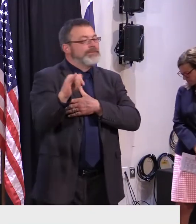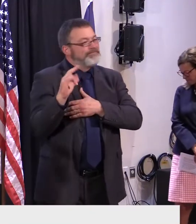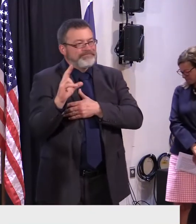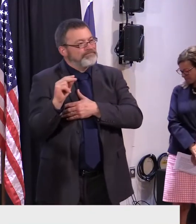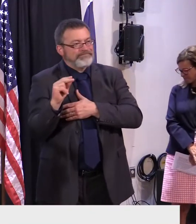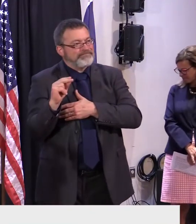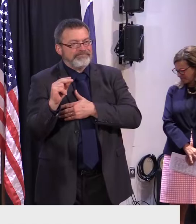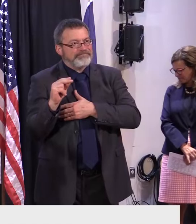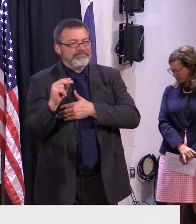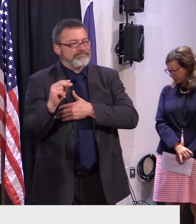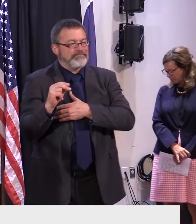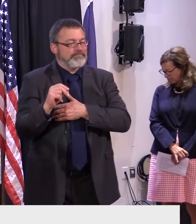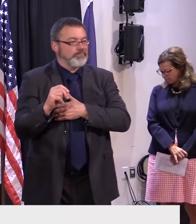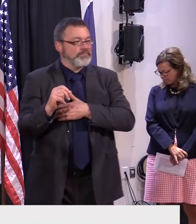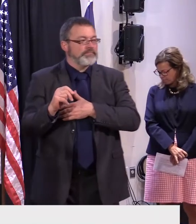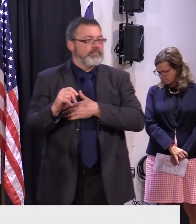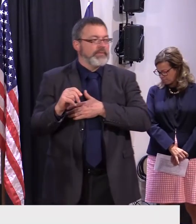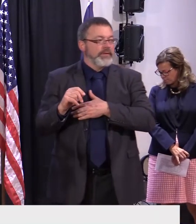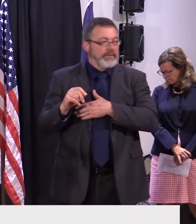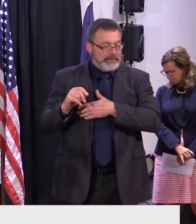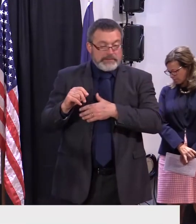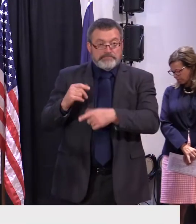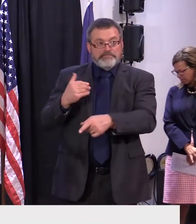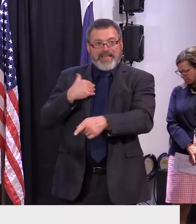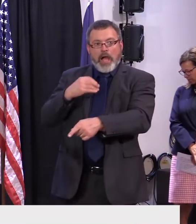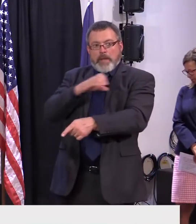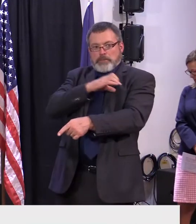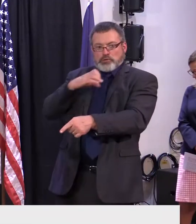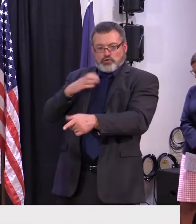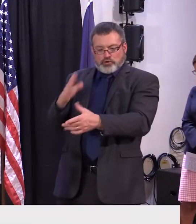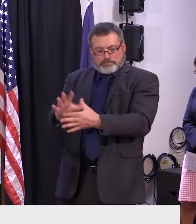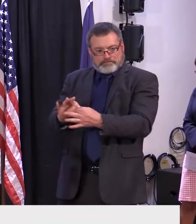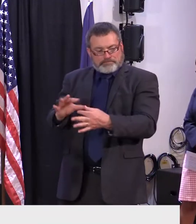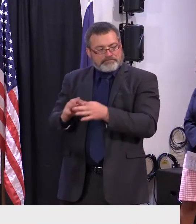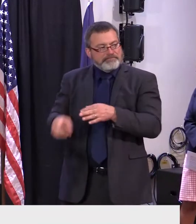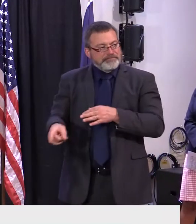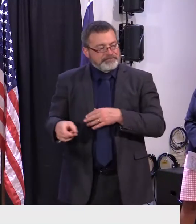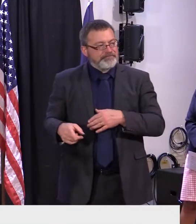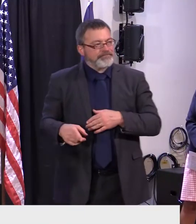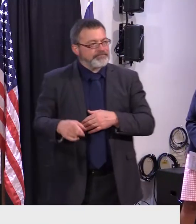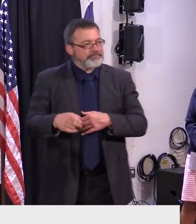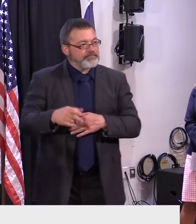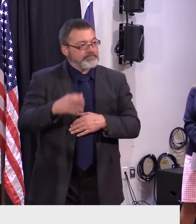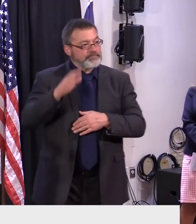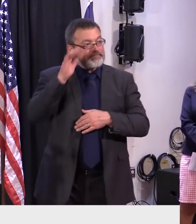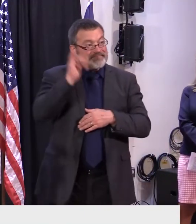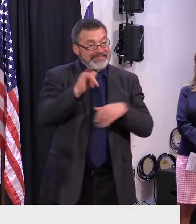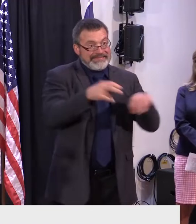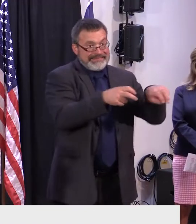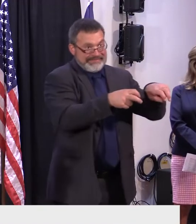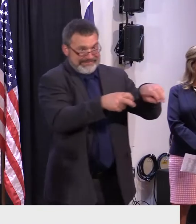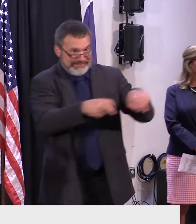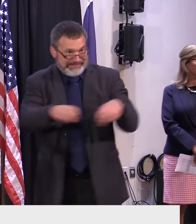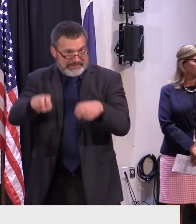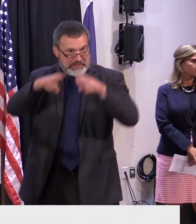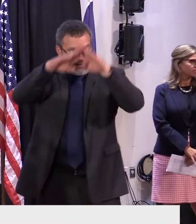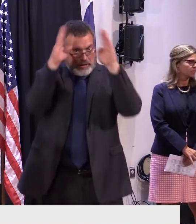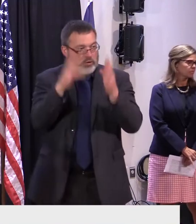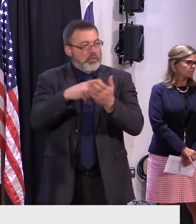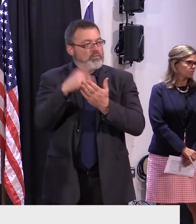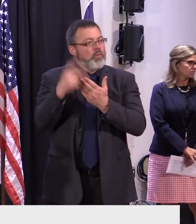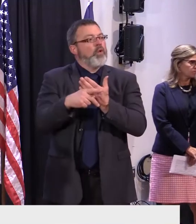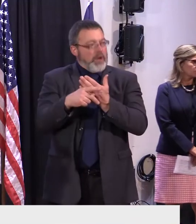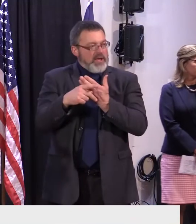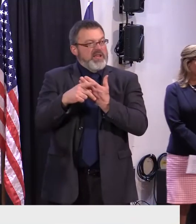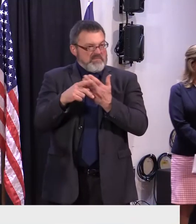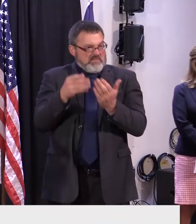Commissioner Thank you, Governor. Yes. And our program, the transitional housing program that is accessing those federal